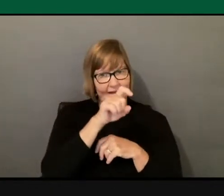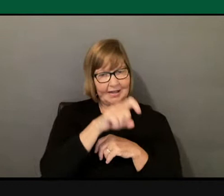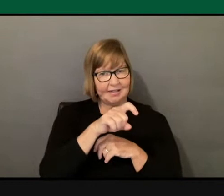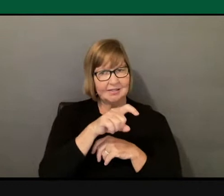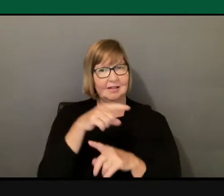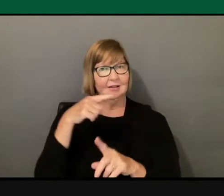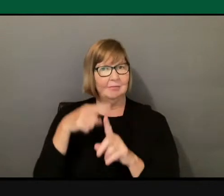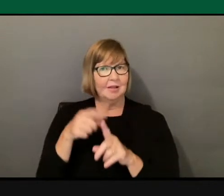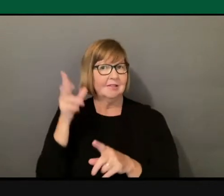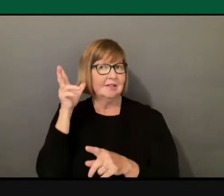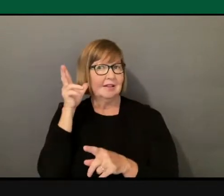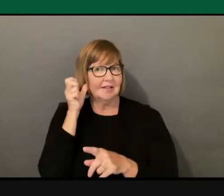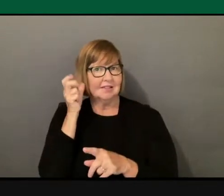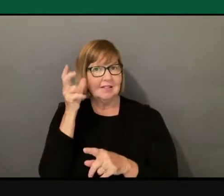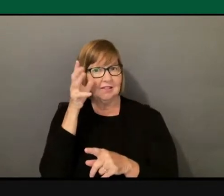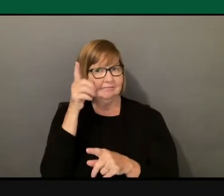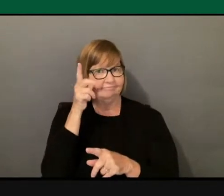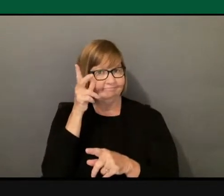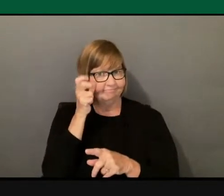understand.